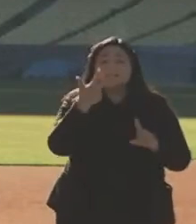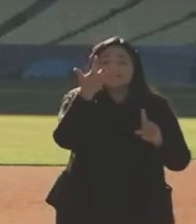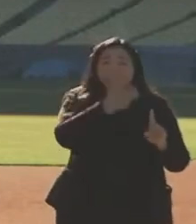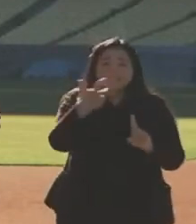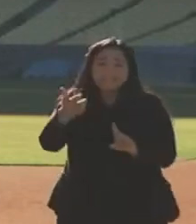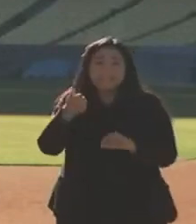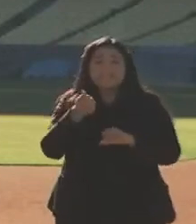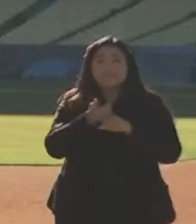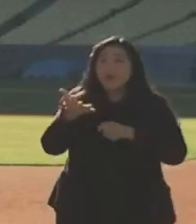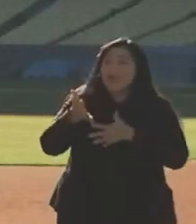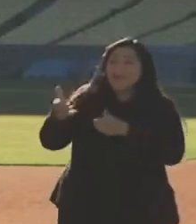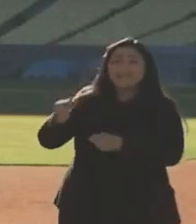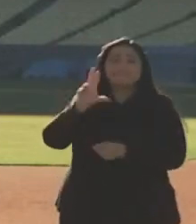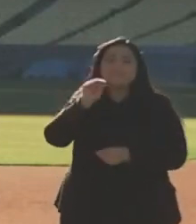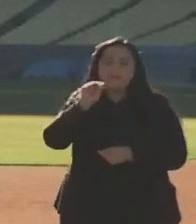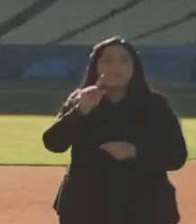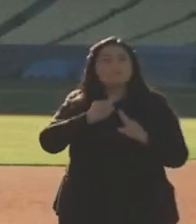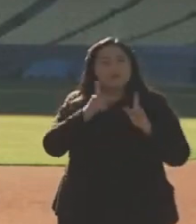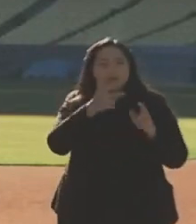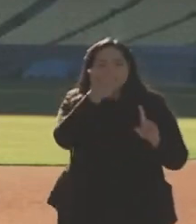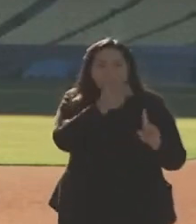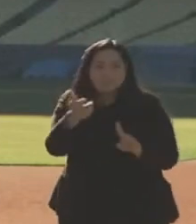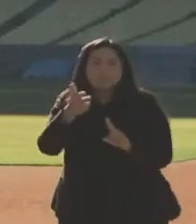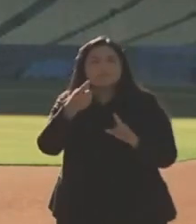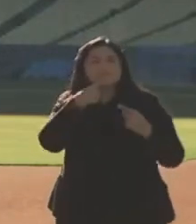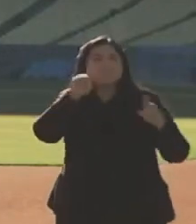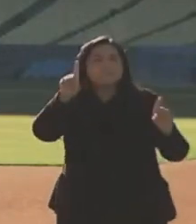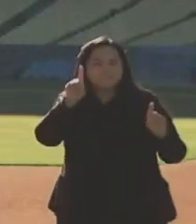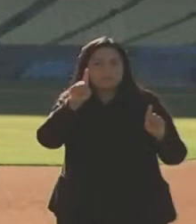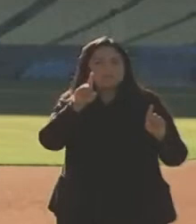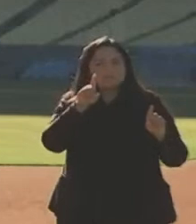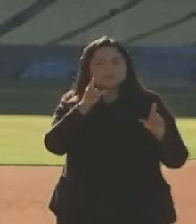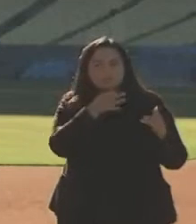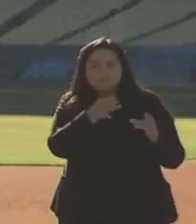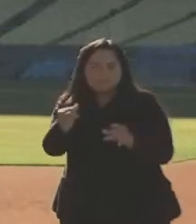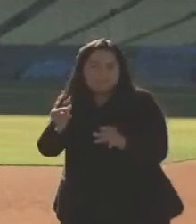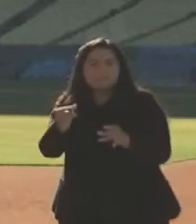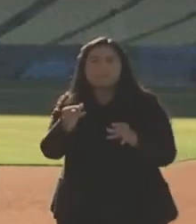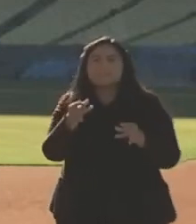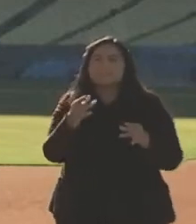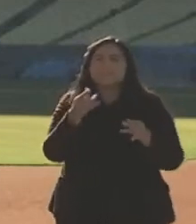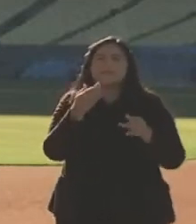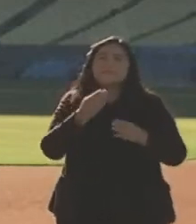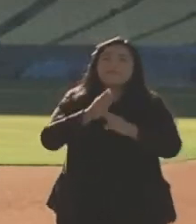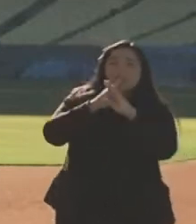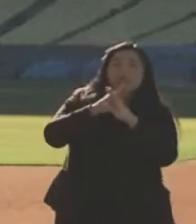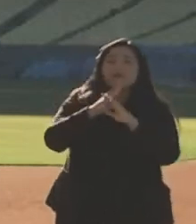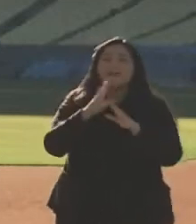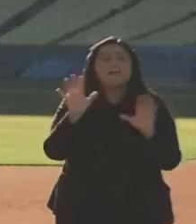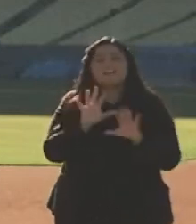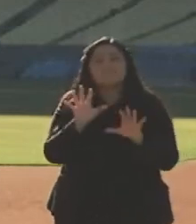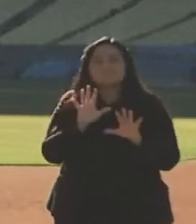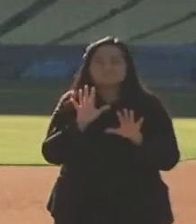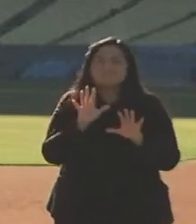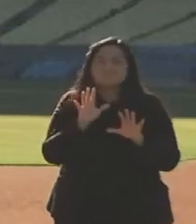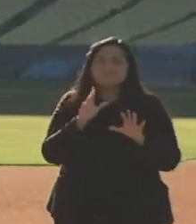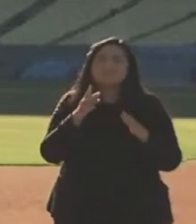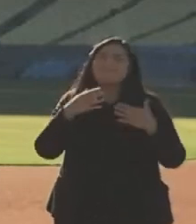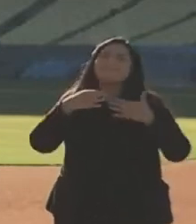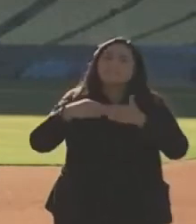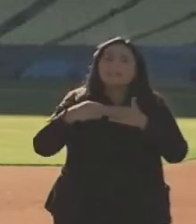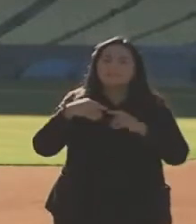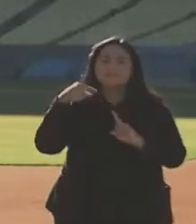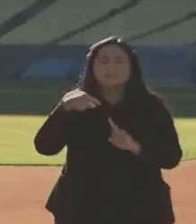and we're providing some clarification. Again, try not to create hurdles, create barriers, provide flexibility,